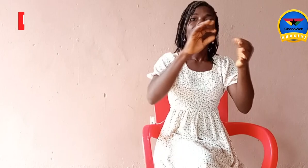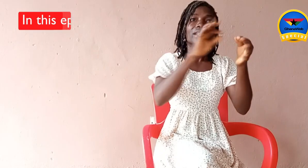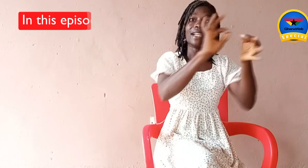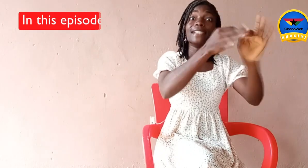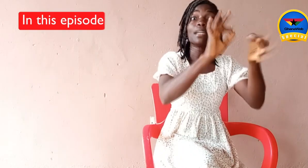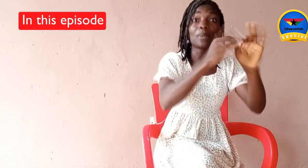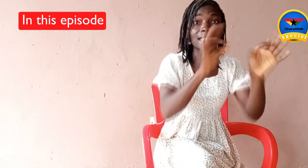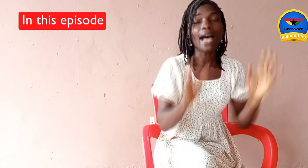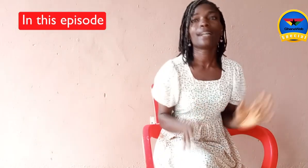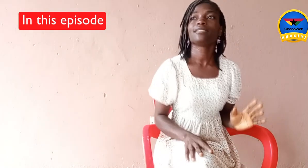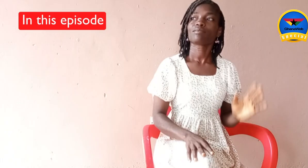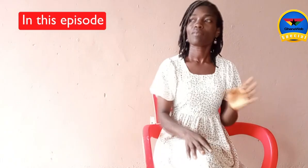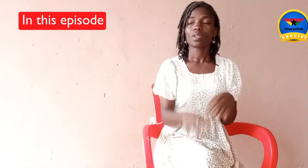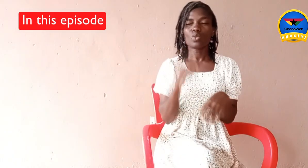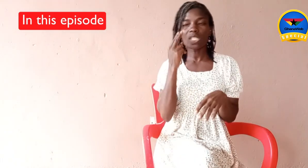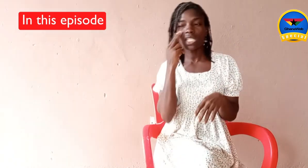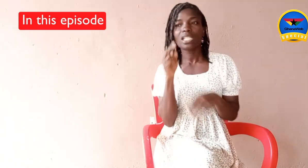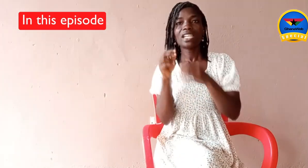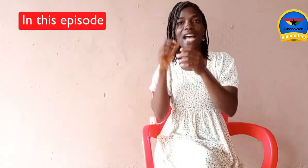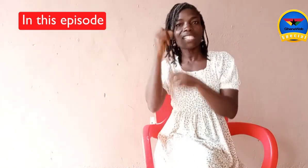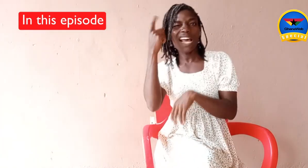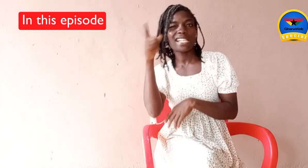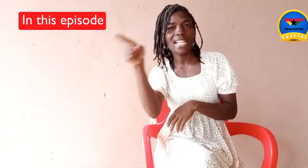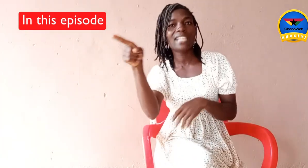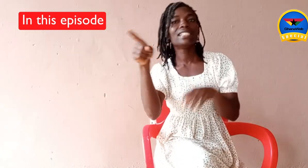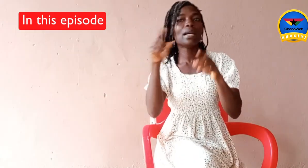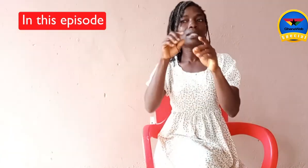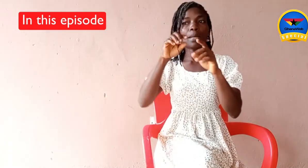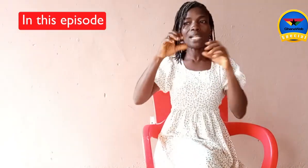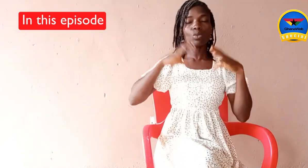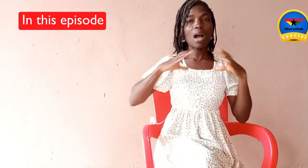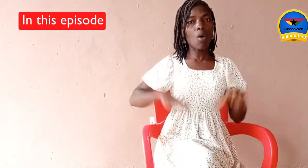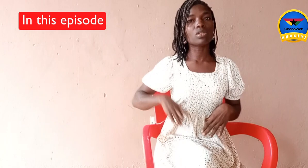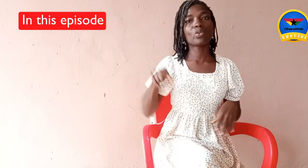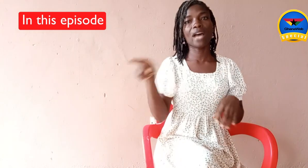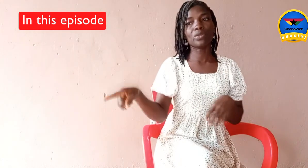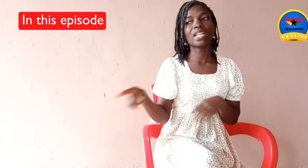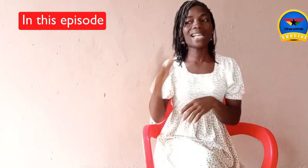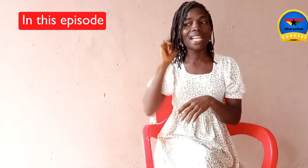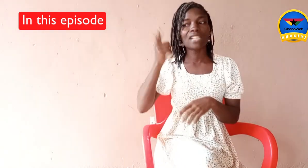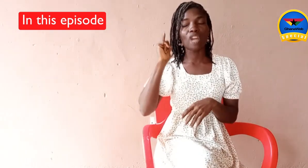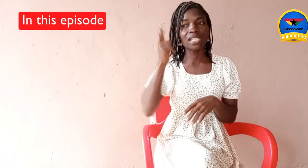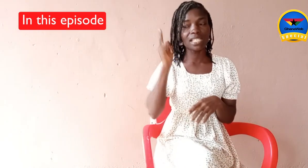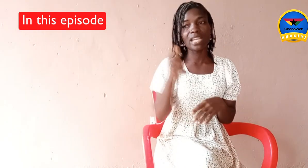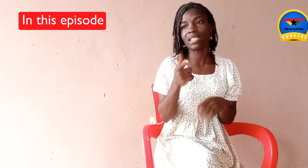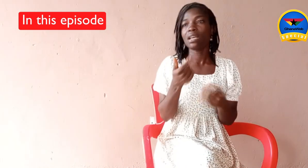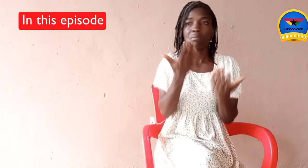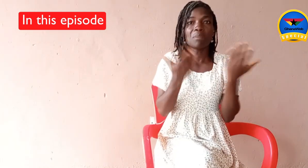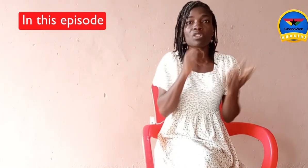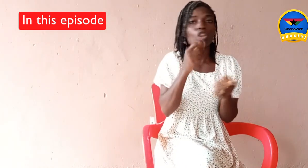The interpreter, you see, he doesn't understand the particular cause we are doing. As the lecturer is saying, maybe